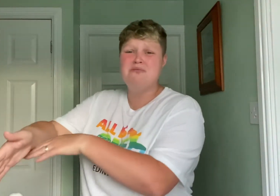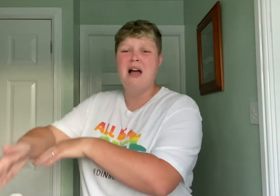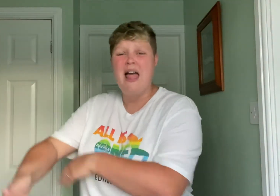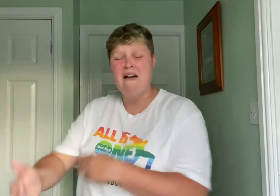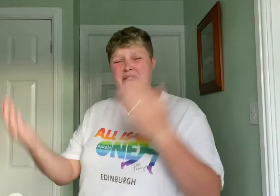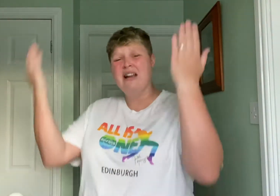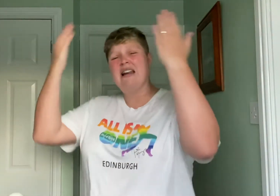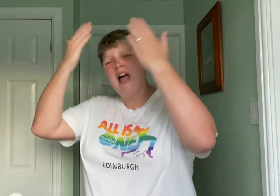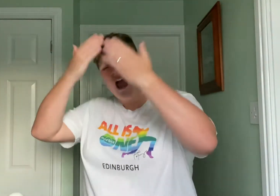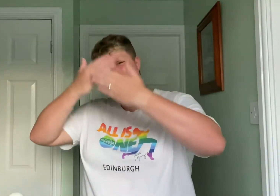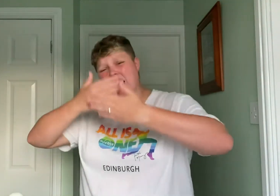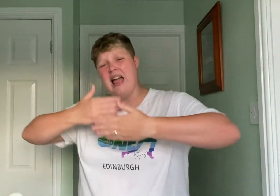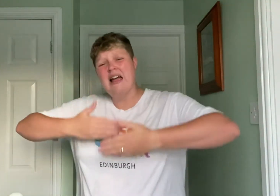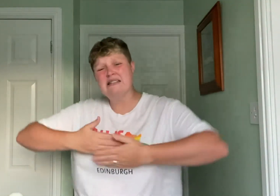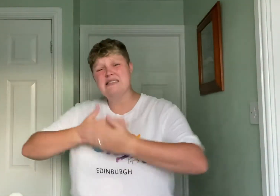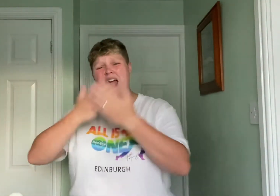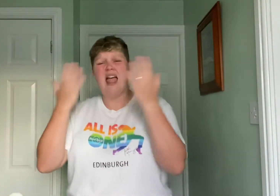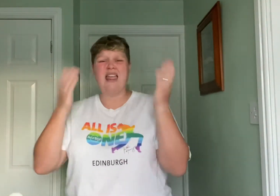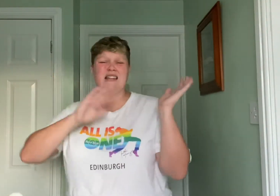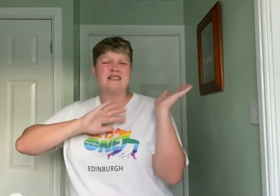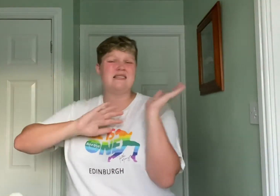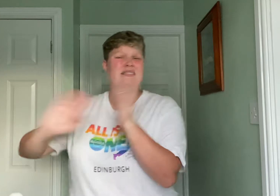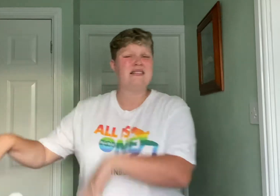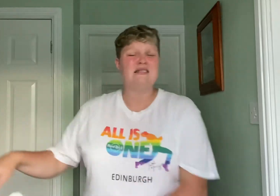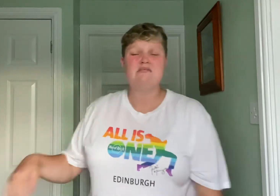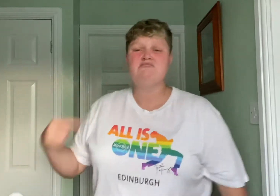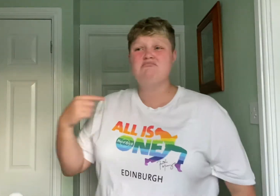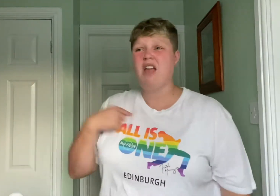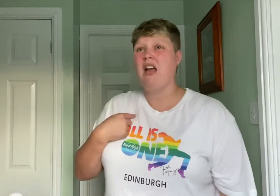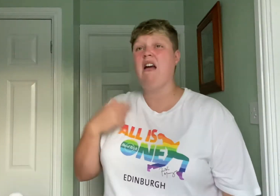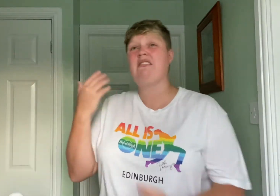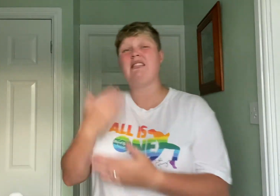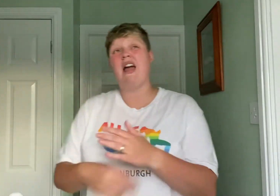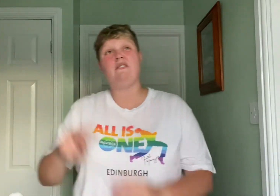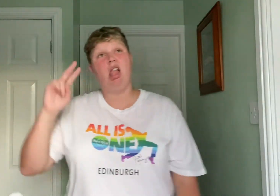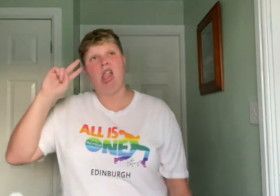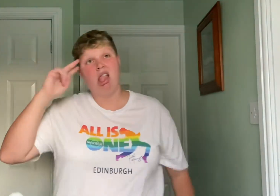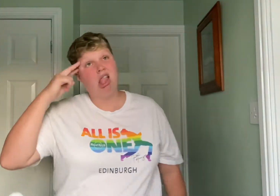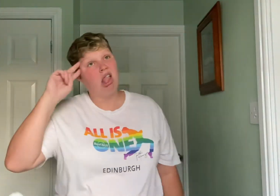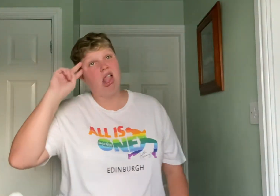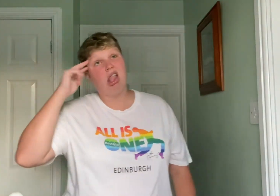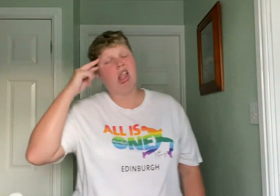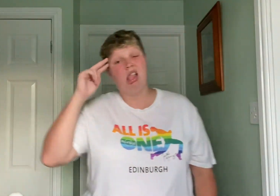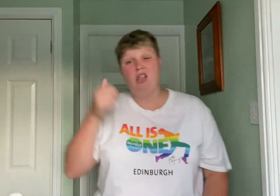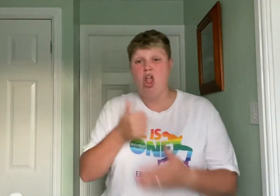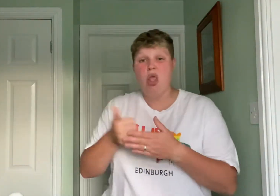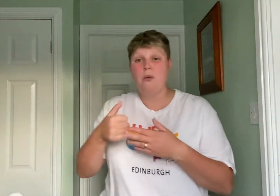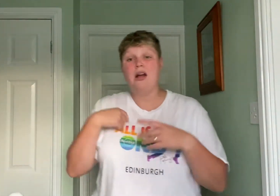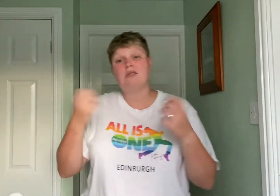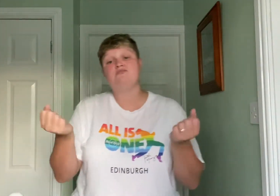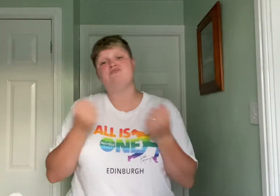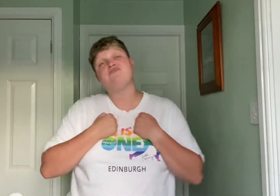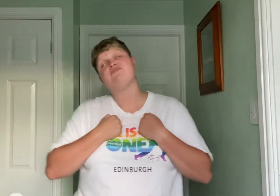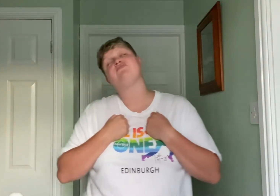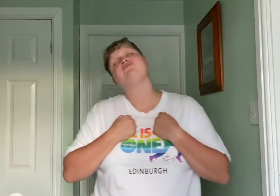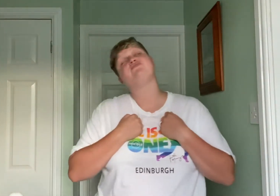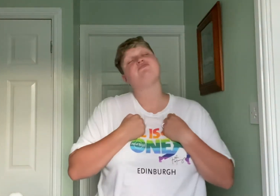every night and day, and I never lost one minute of sleep,